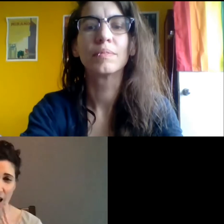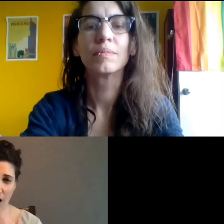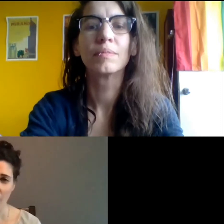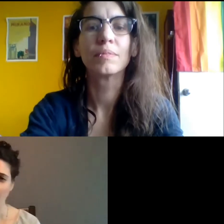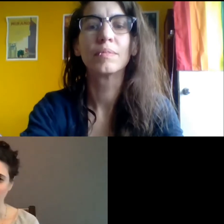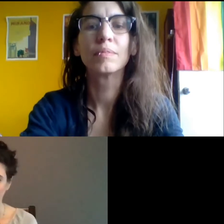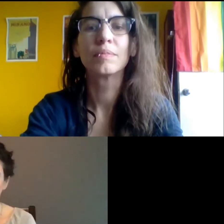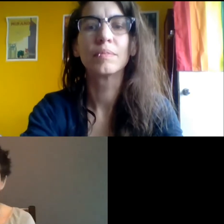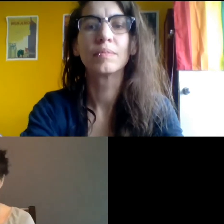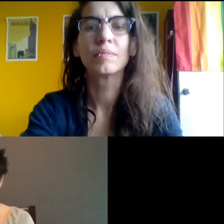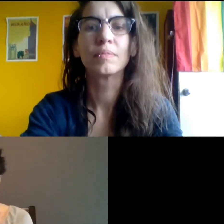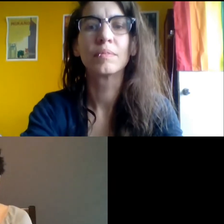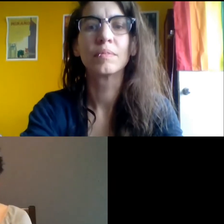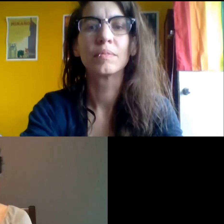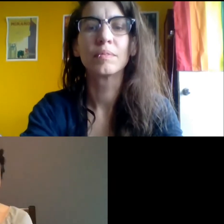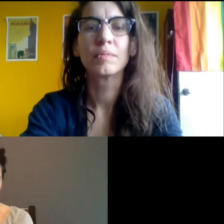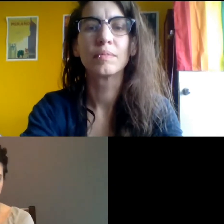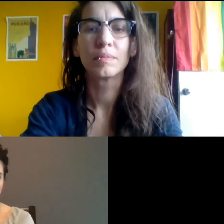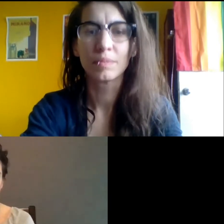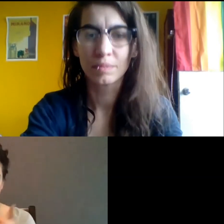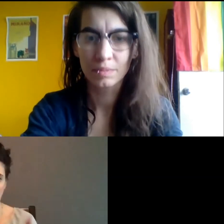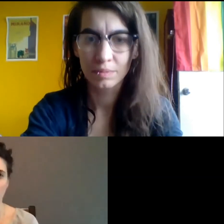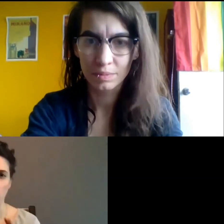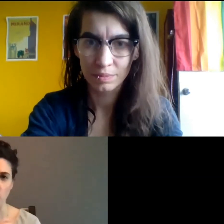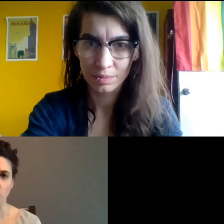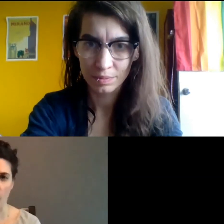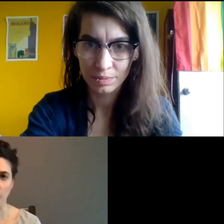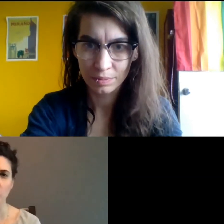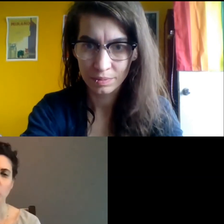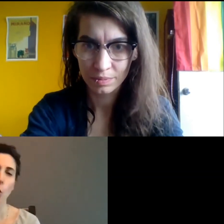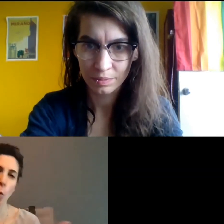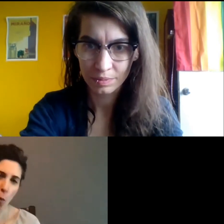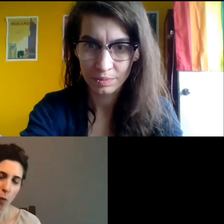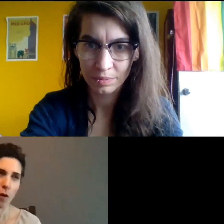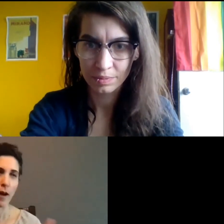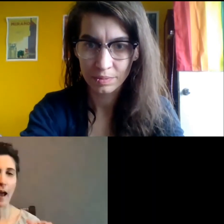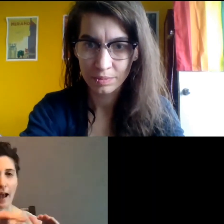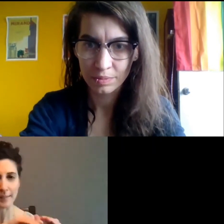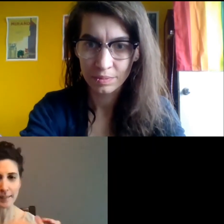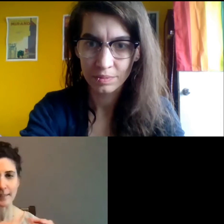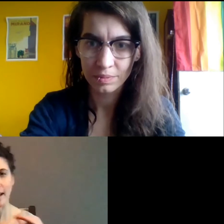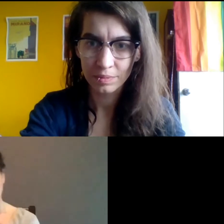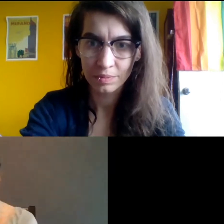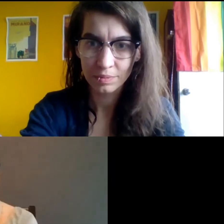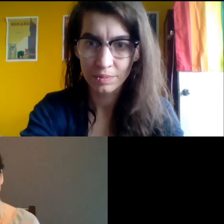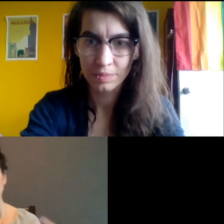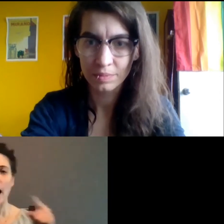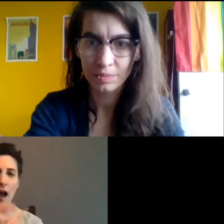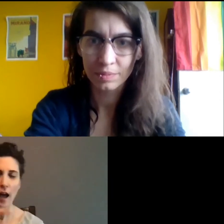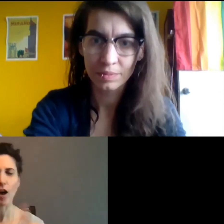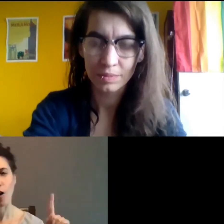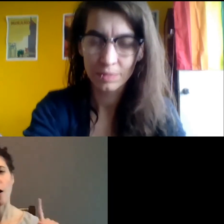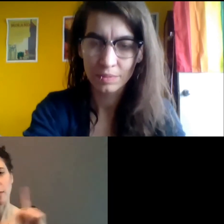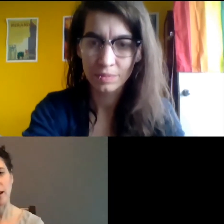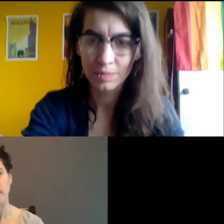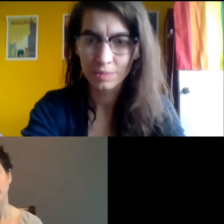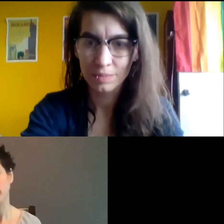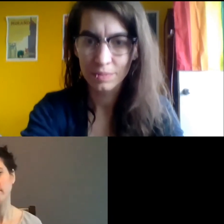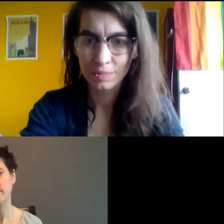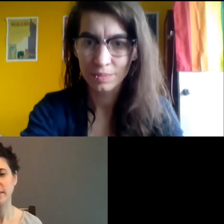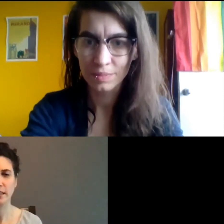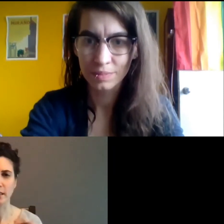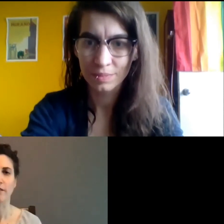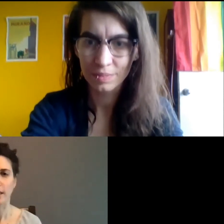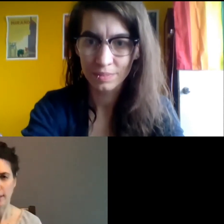required for me. So, uh, and, and for people to just be aware of the space they're in and anyway, definitely a very complicated conversation.